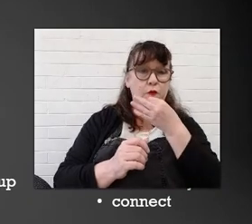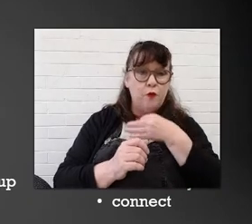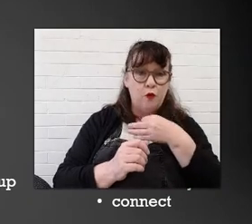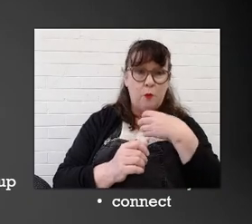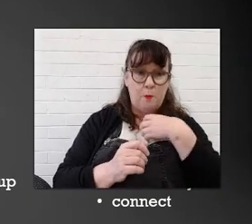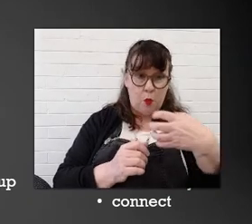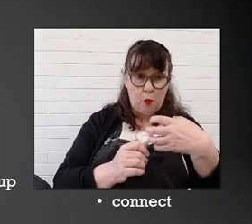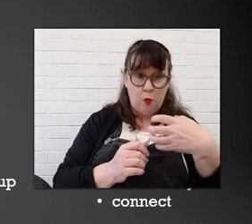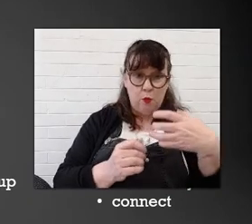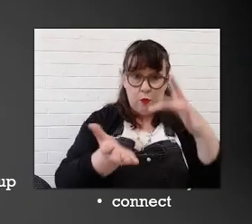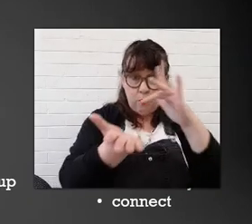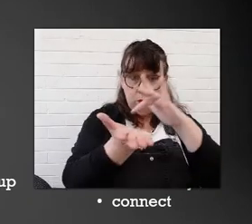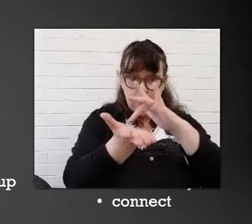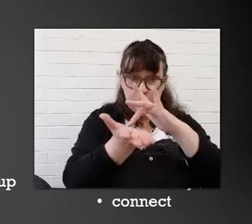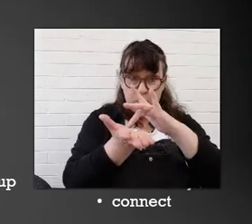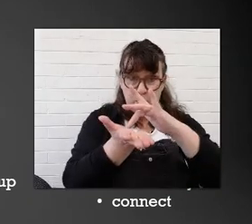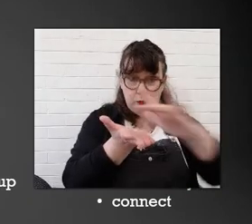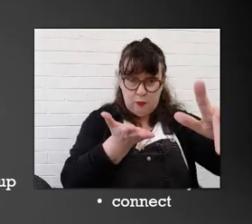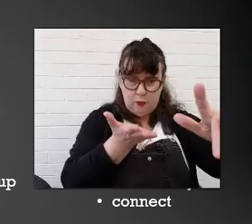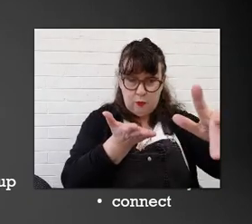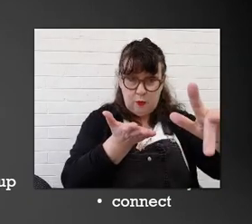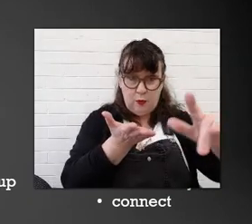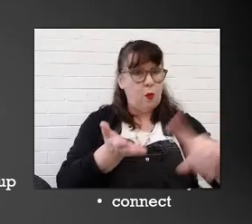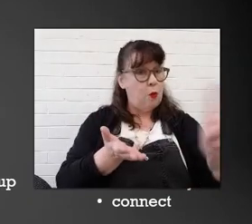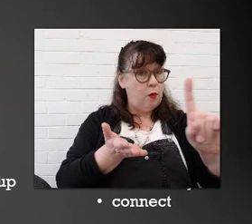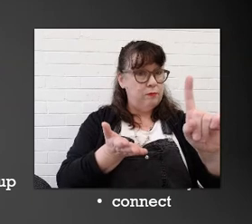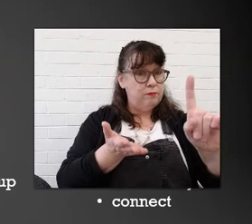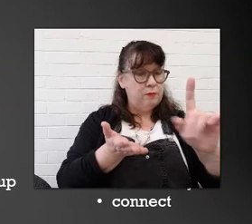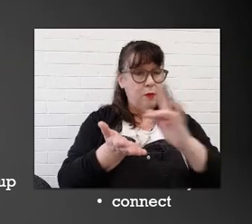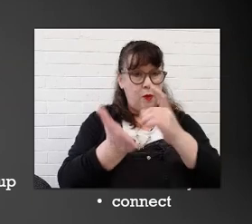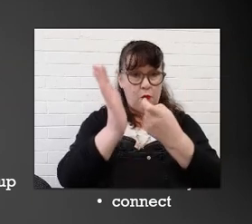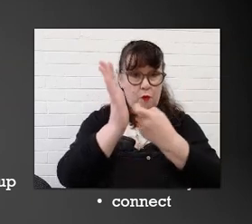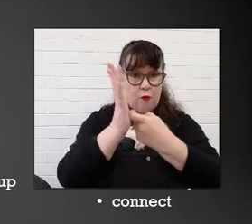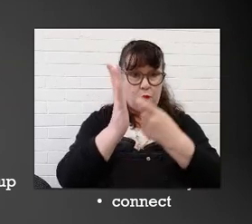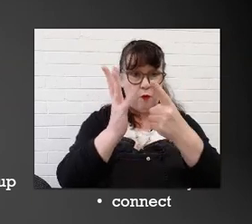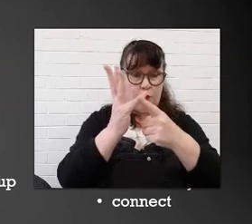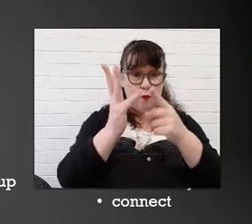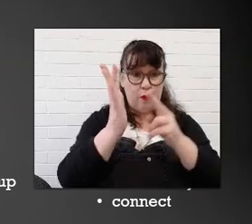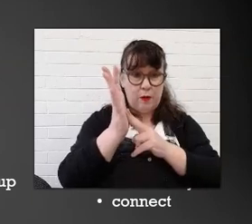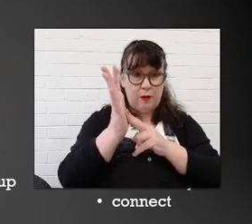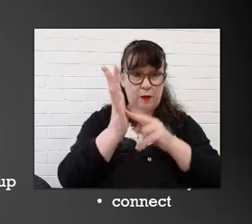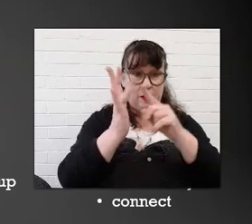A few more. Run out. What's run out?